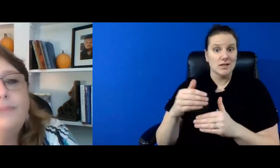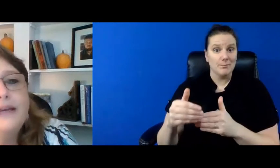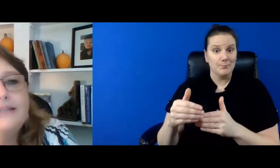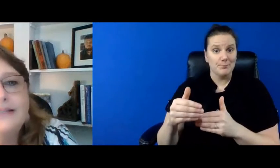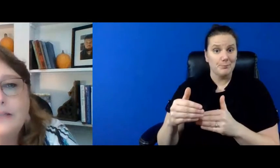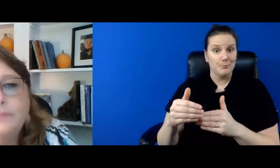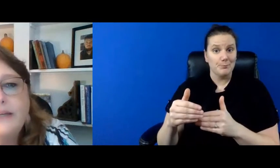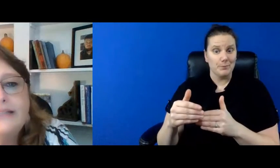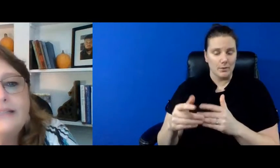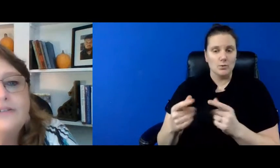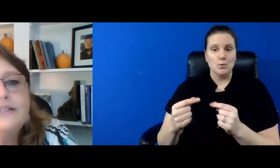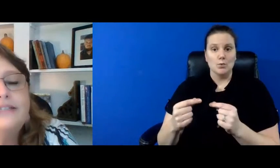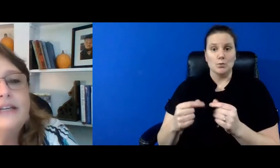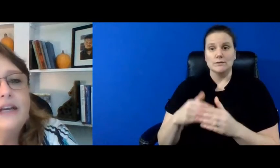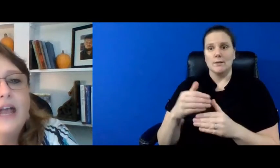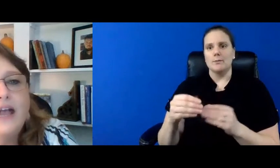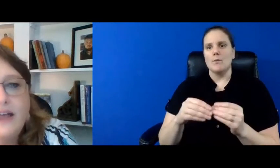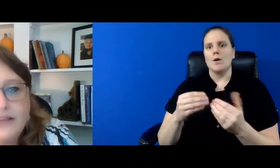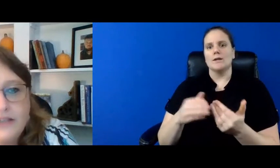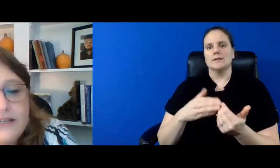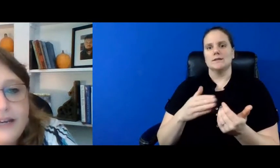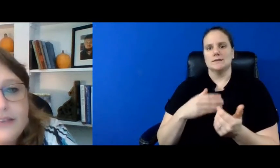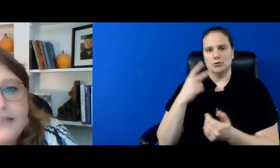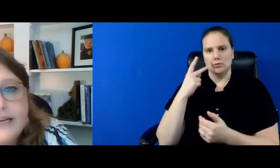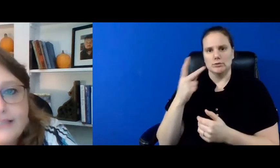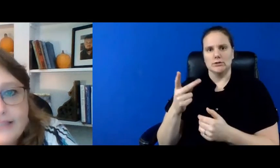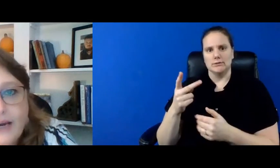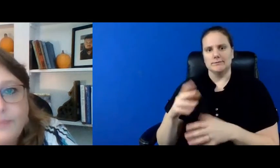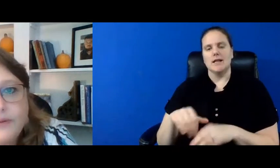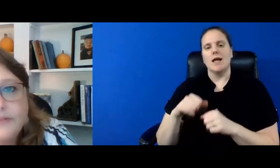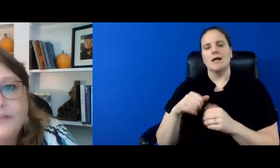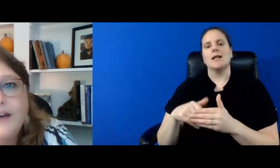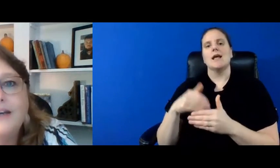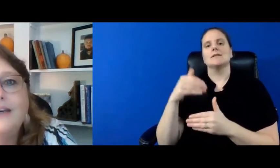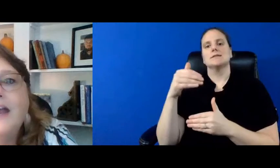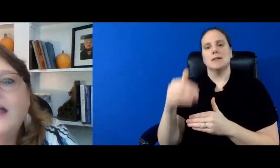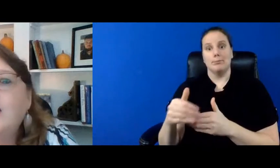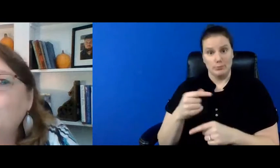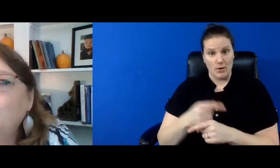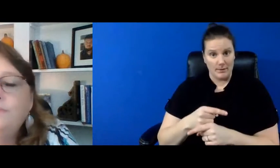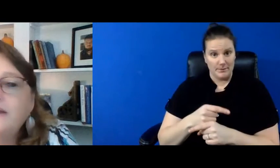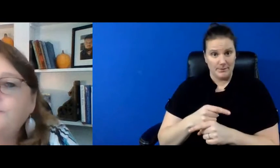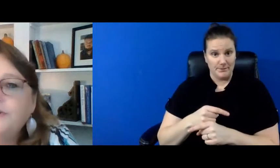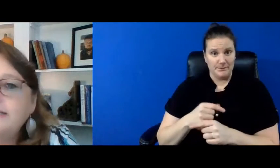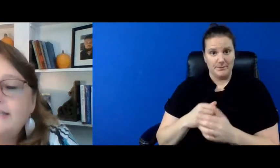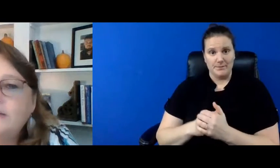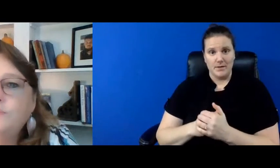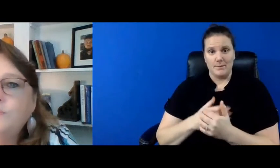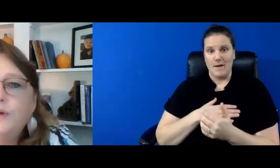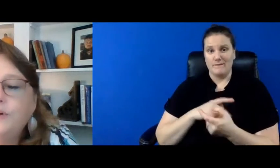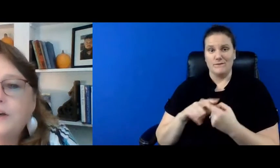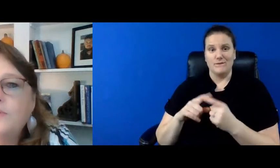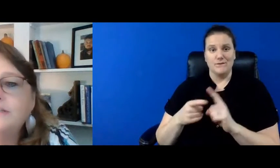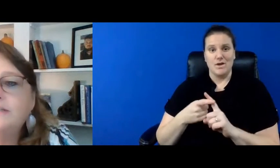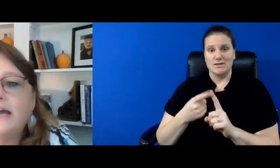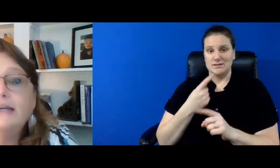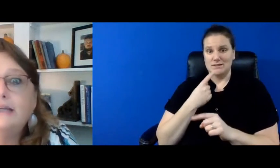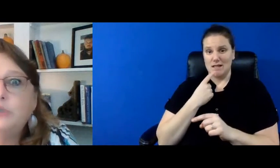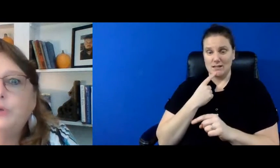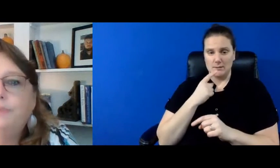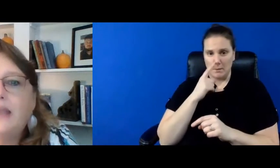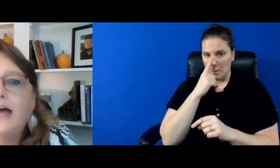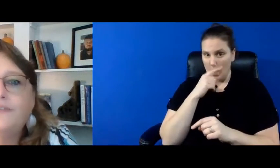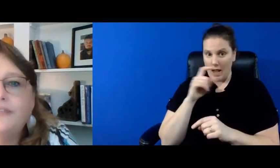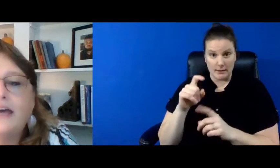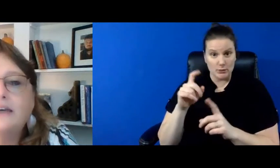that step it's a little bit easier to see and then you take the next step right when my friend said we were going i